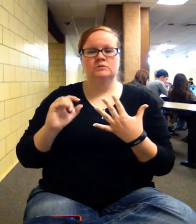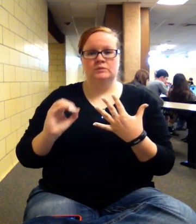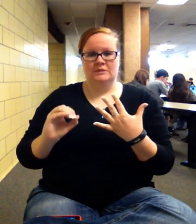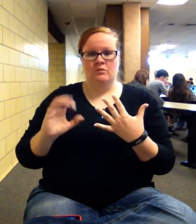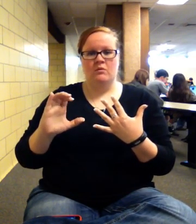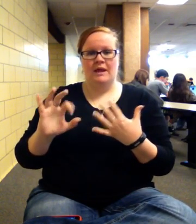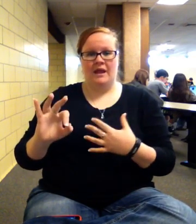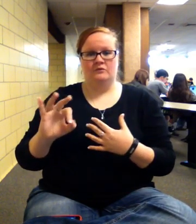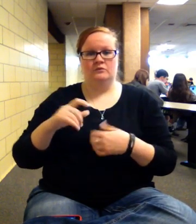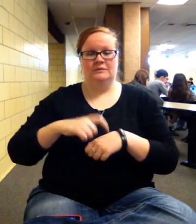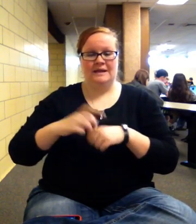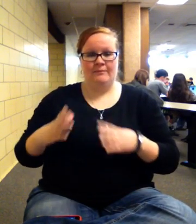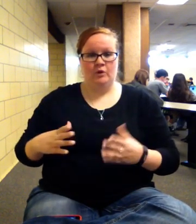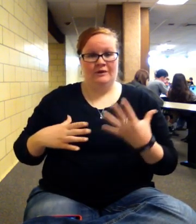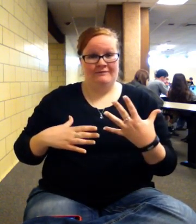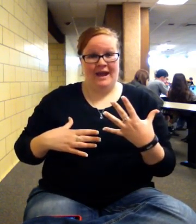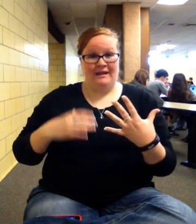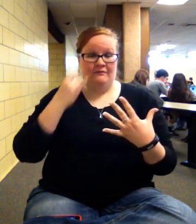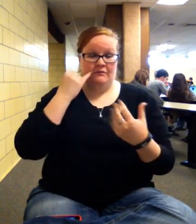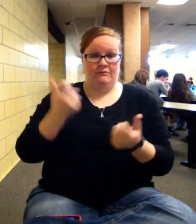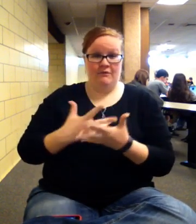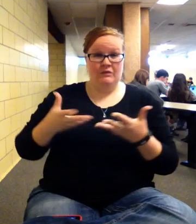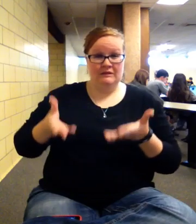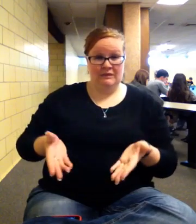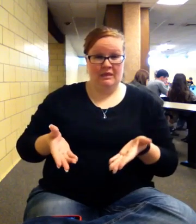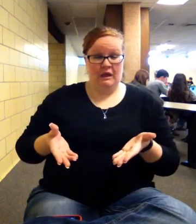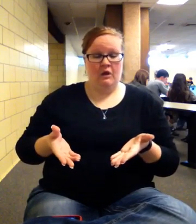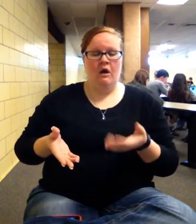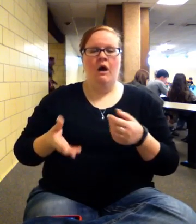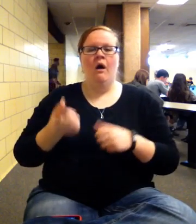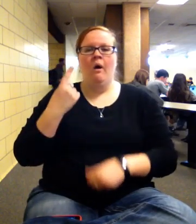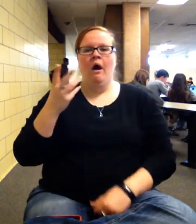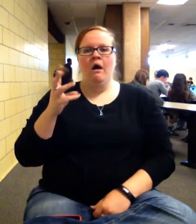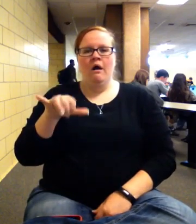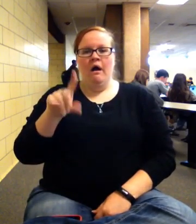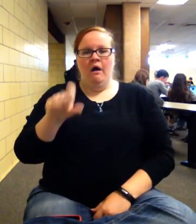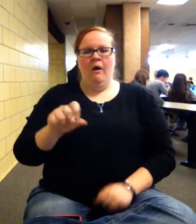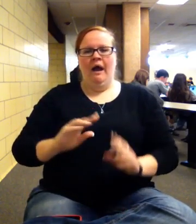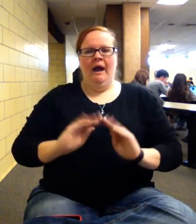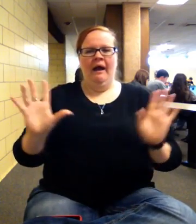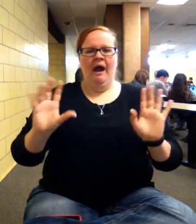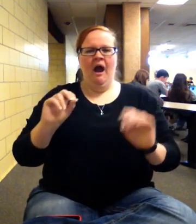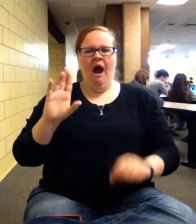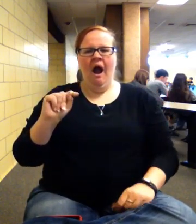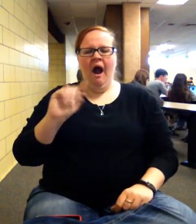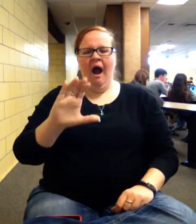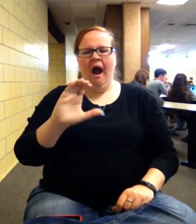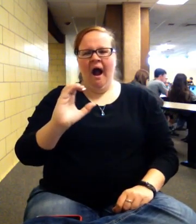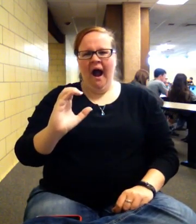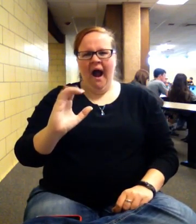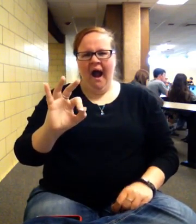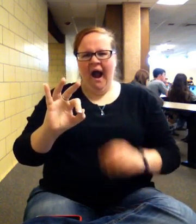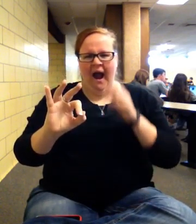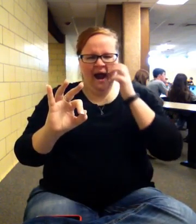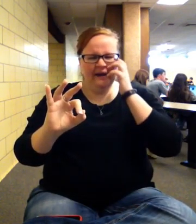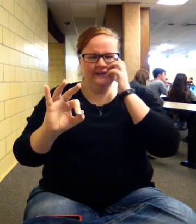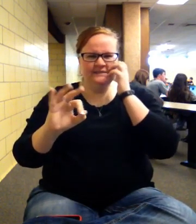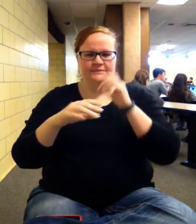at time period five, if you've got anything in there. One way that you can clear that cash flow mode of your calculator is if you